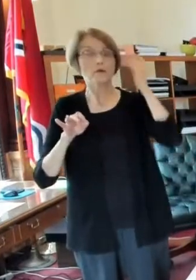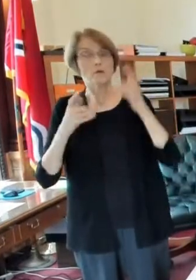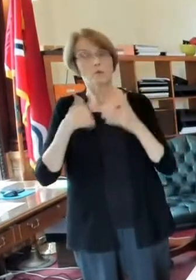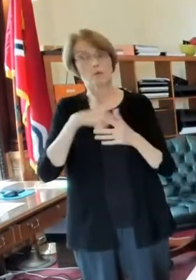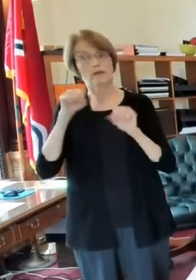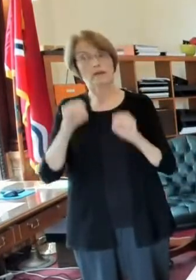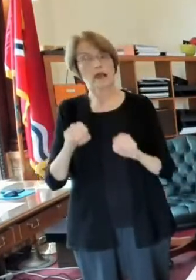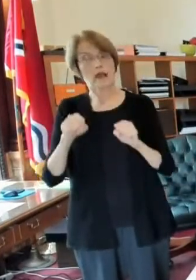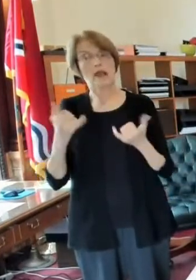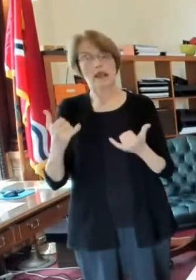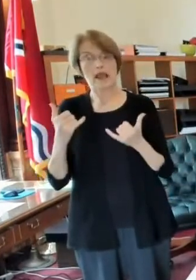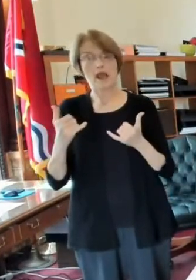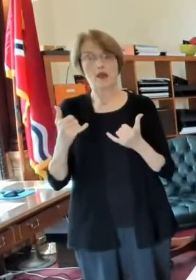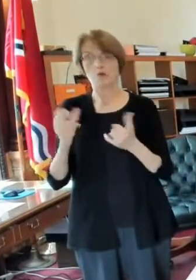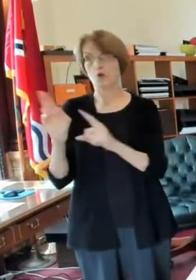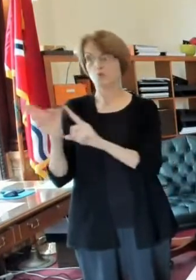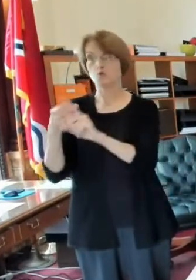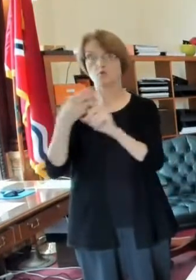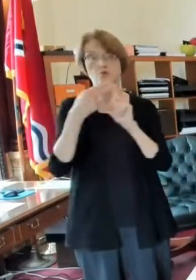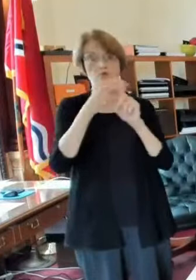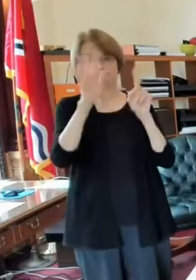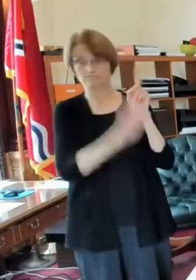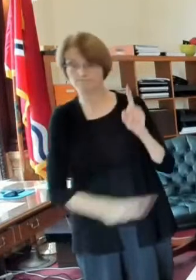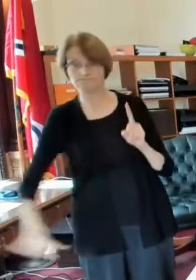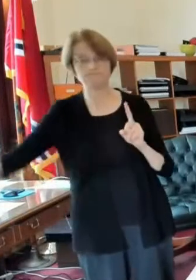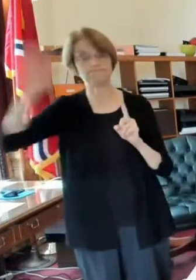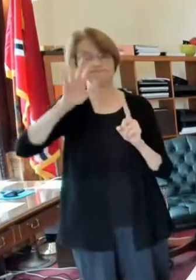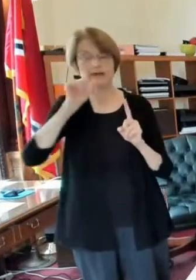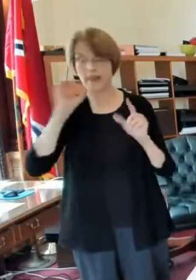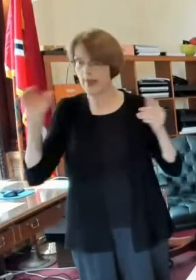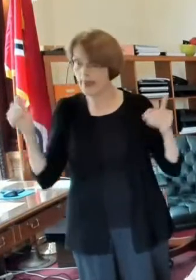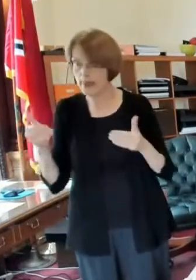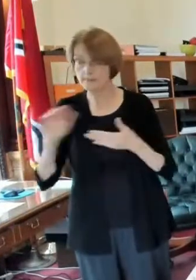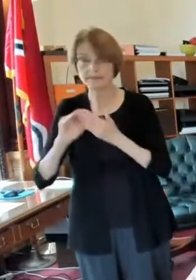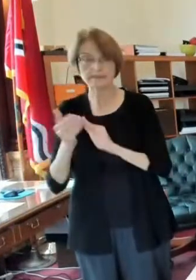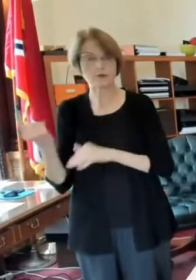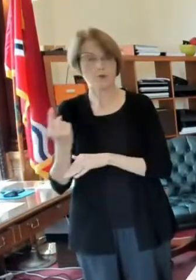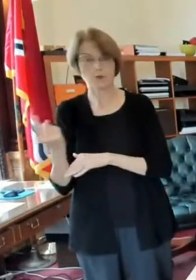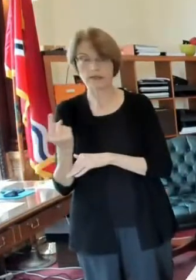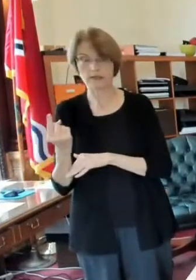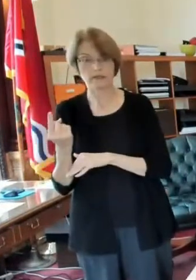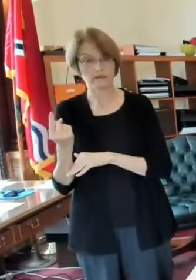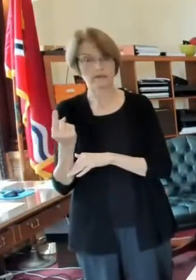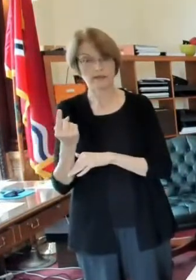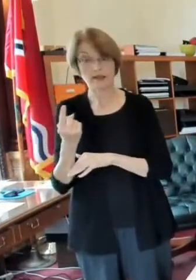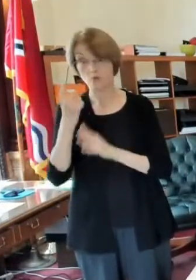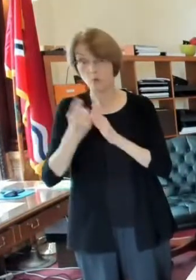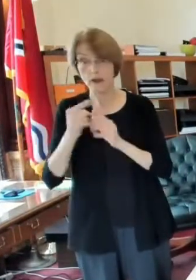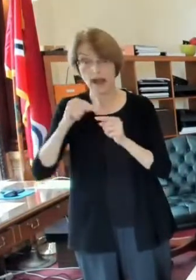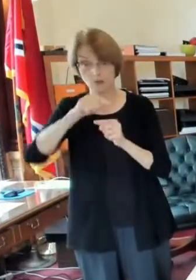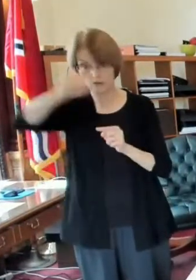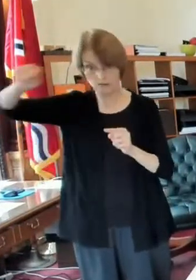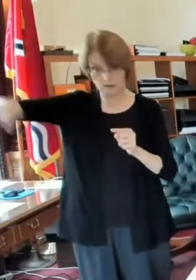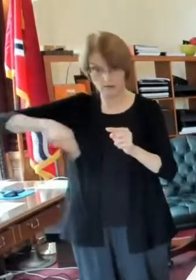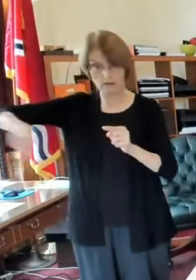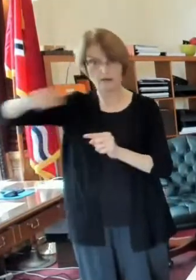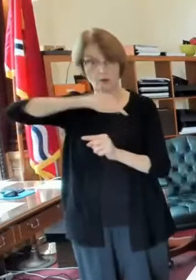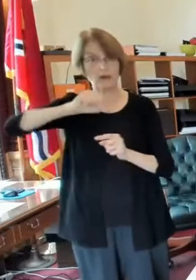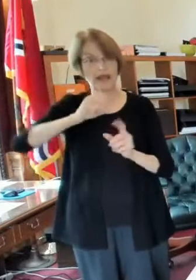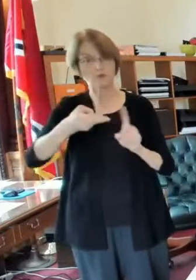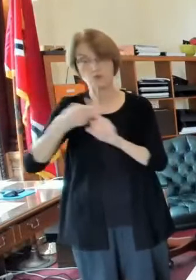us to recruit from a much broader geography within an hour of st louis and